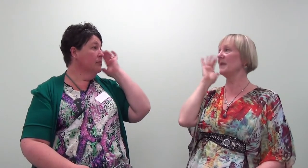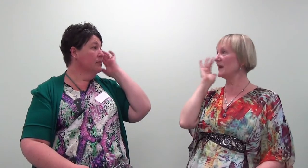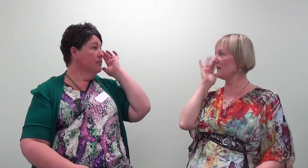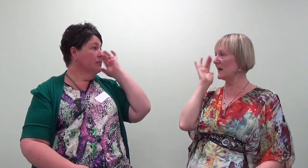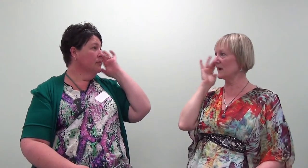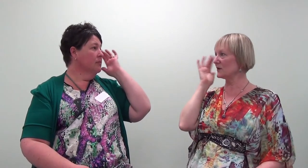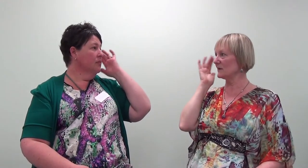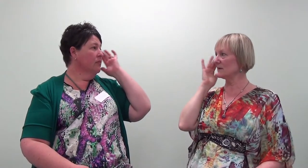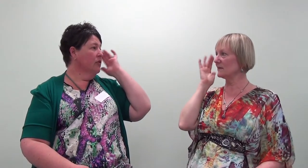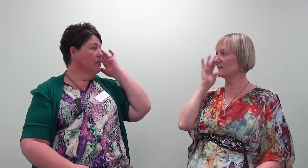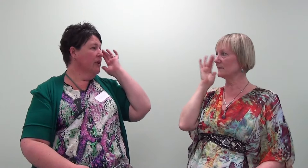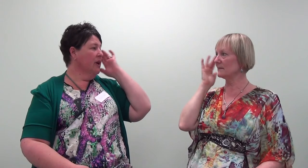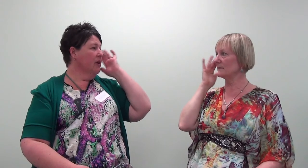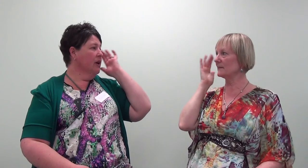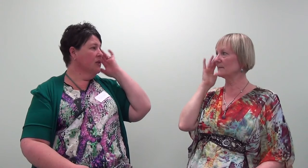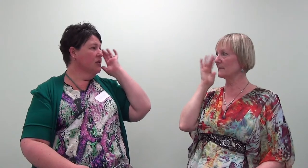their reactions.